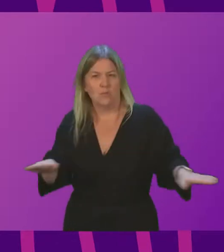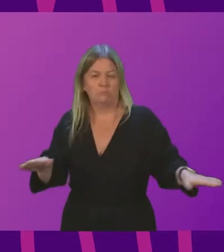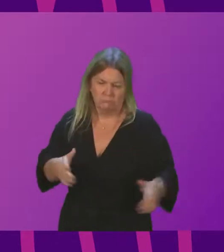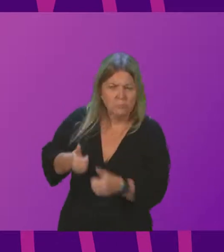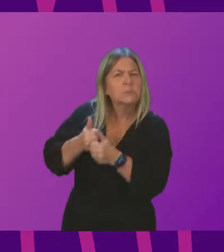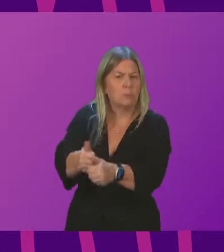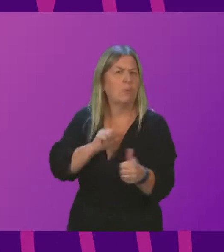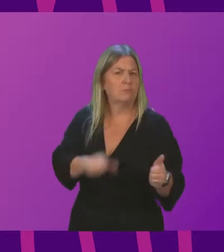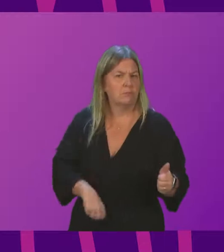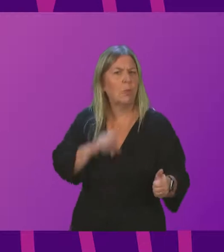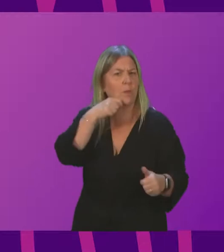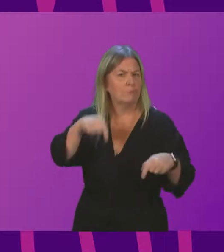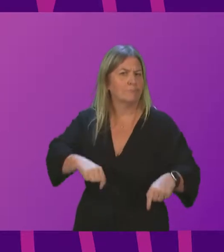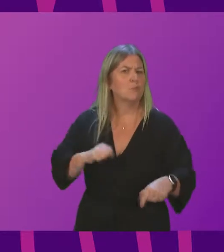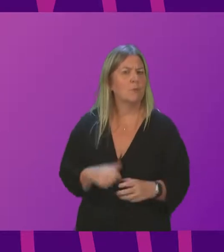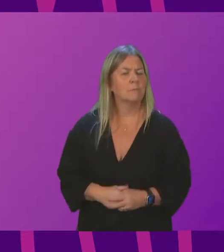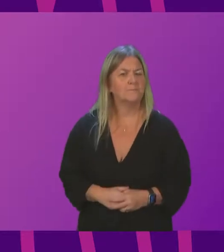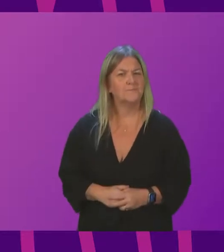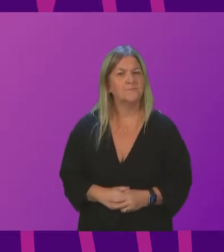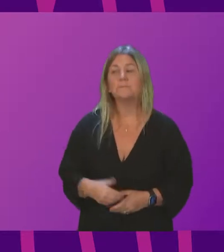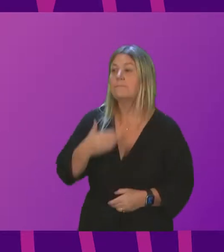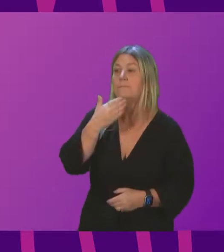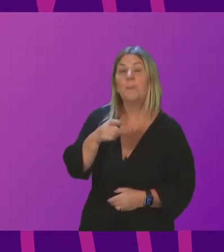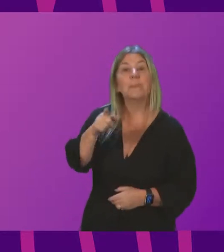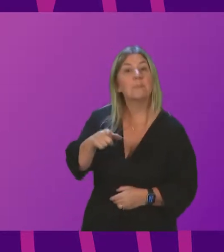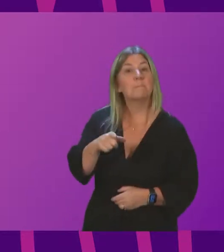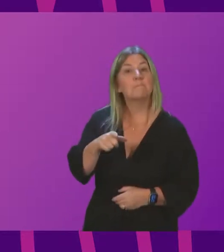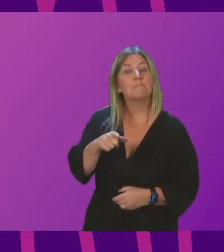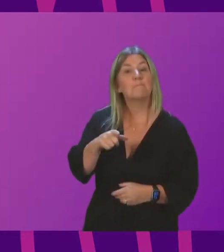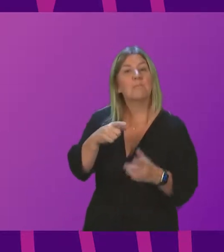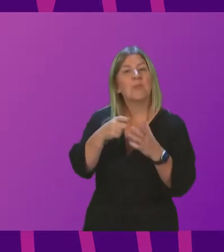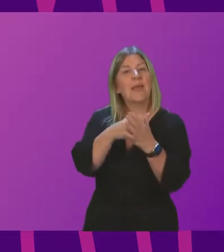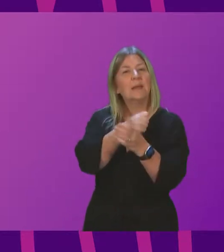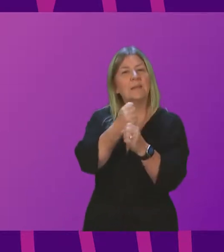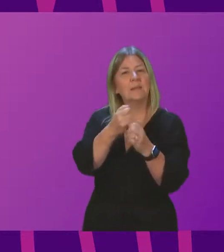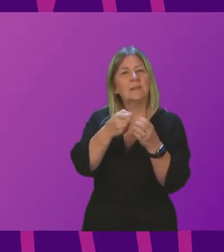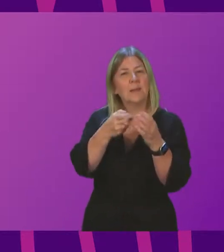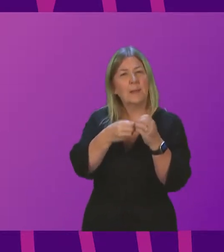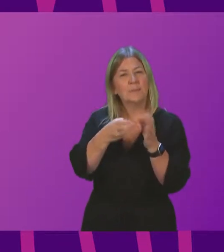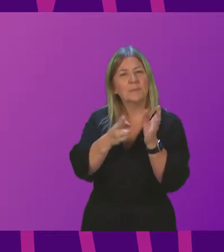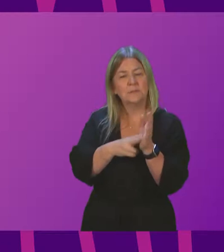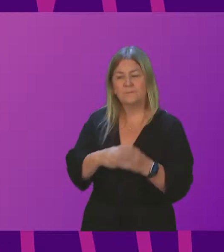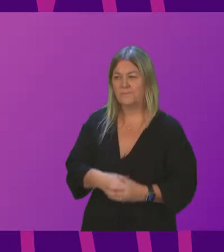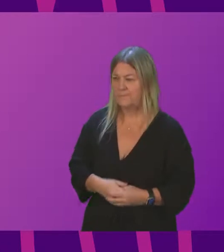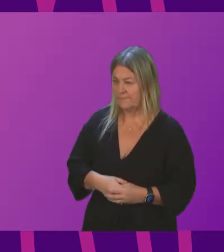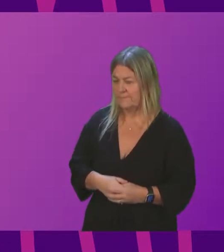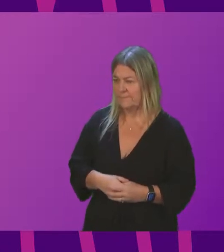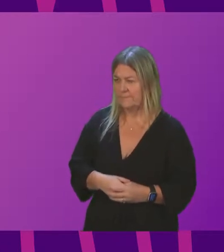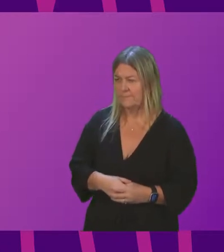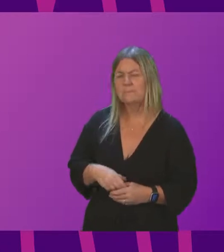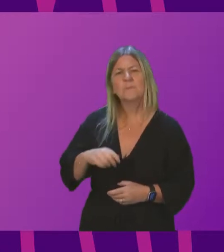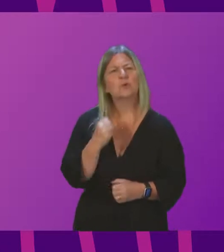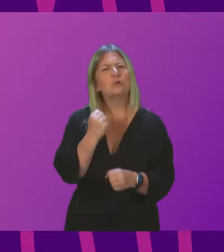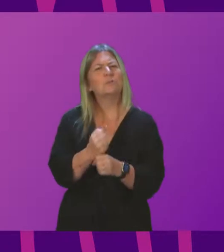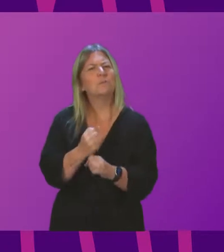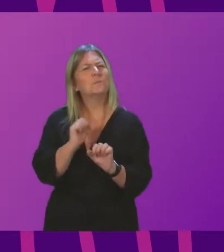Thank you. Thank you. Question number four, Kenneth Gibson. Thank you, Besiding Officer. Shall I ask the First Minister what the Scottish